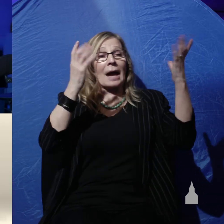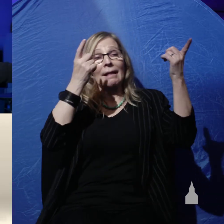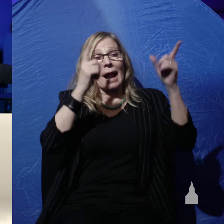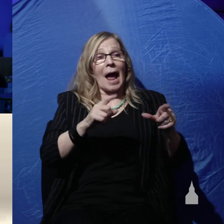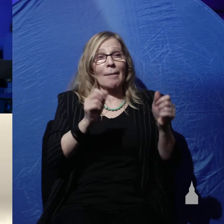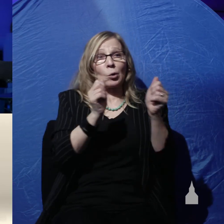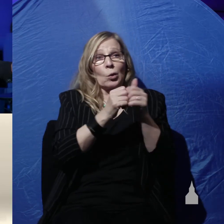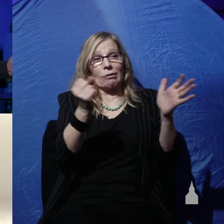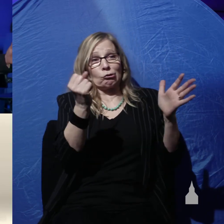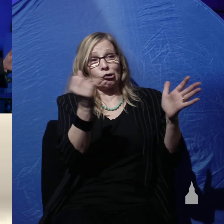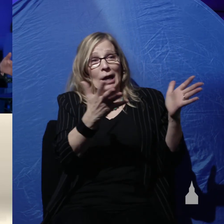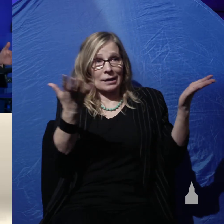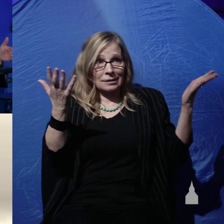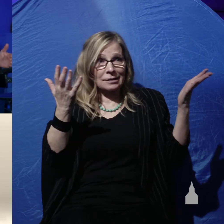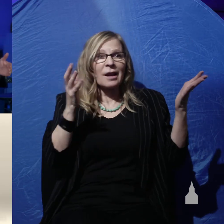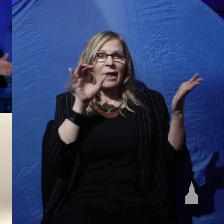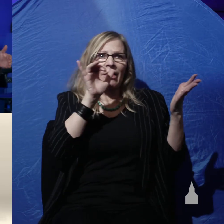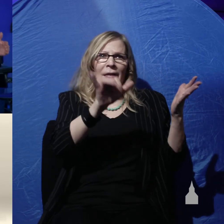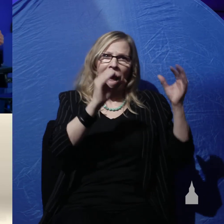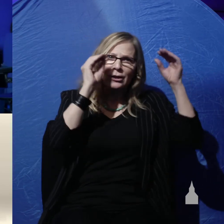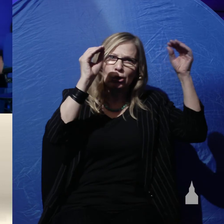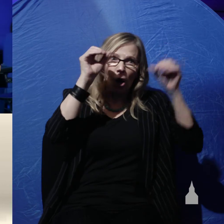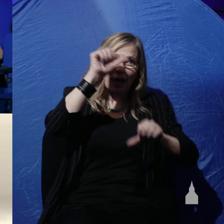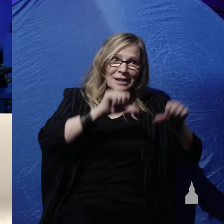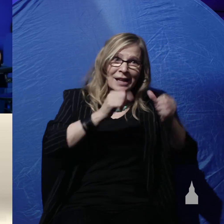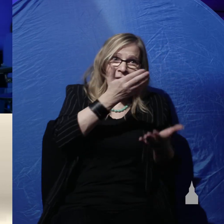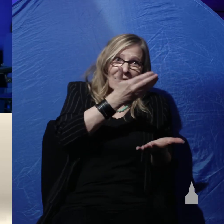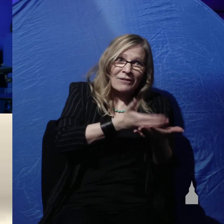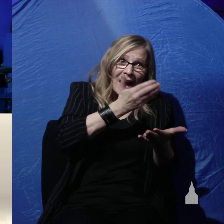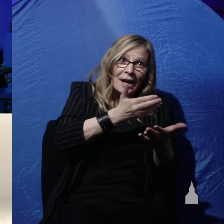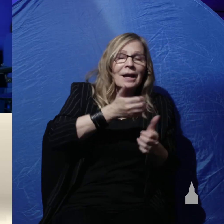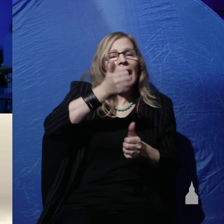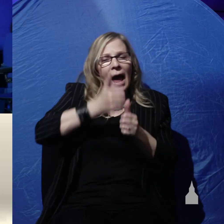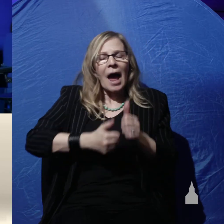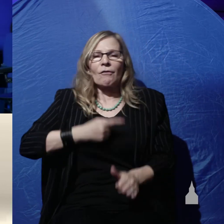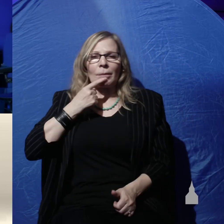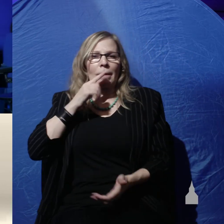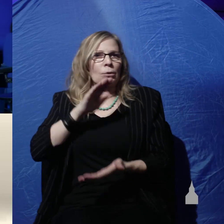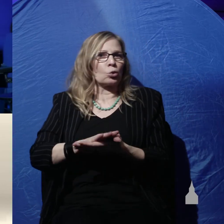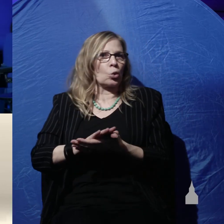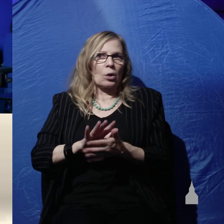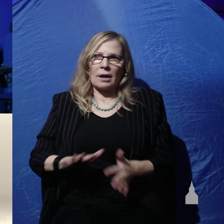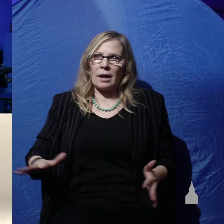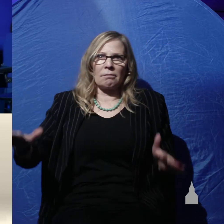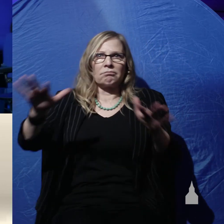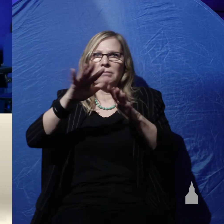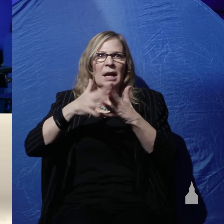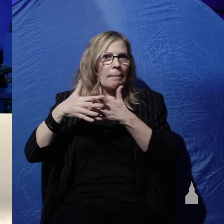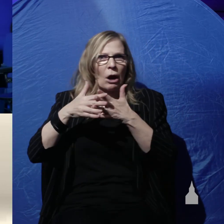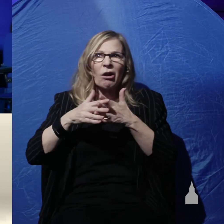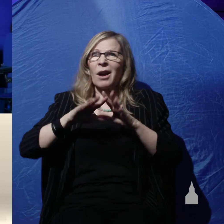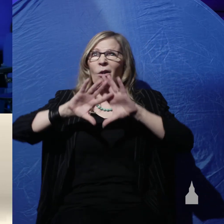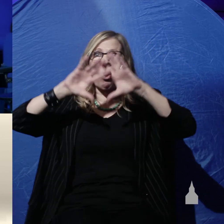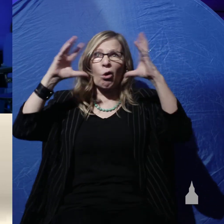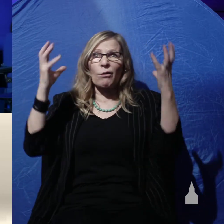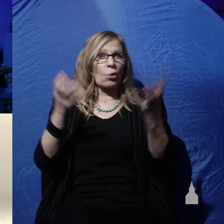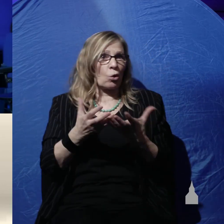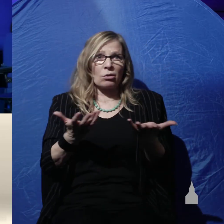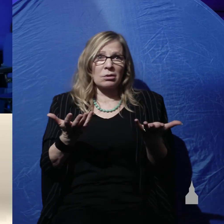that is what is taught as scientific fact in every public school in America and in every other country of the world the